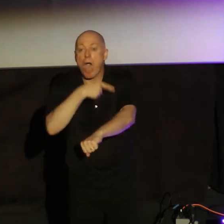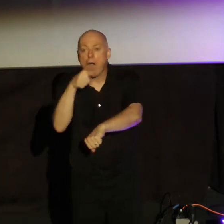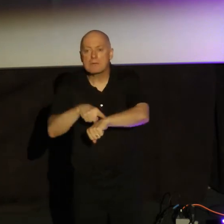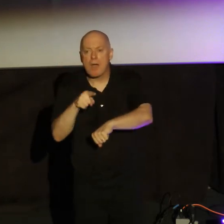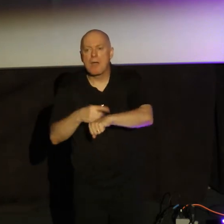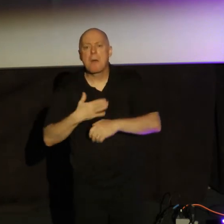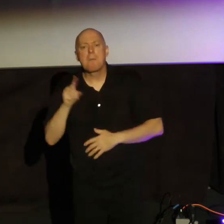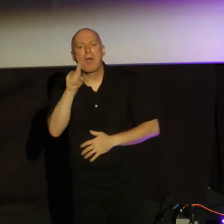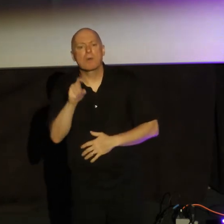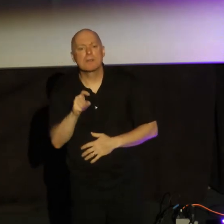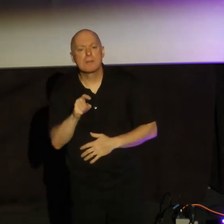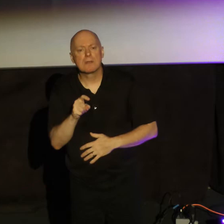question is, how long are willing to wait?